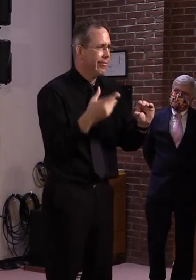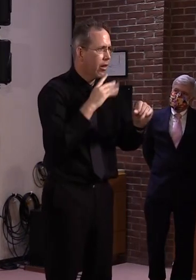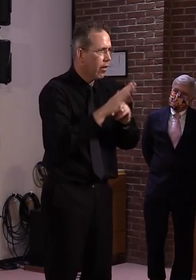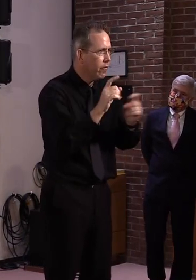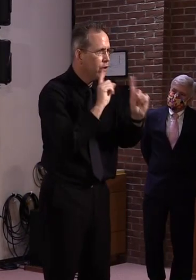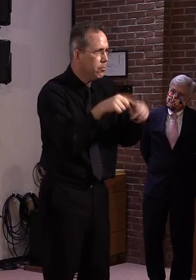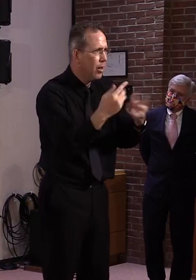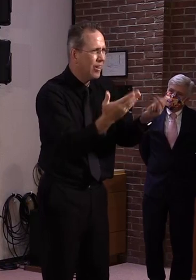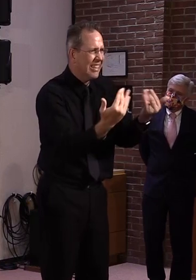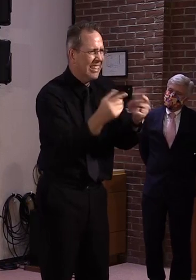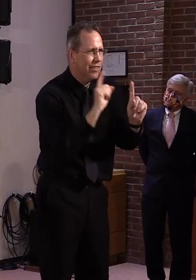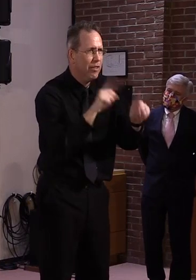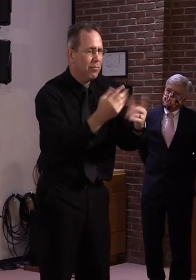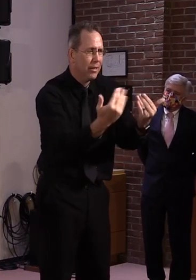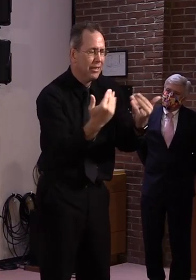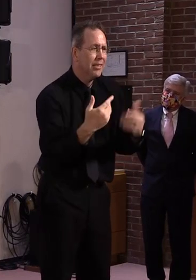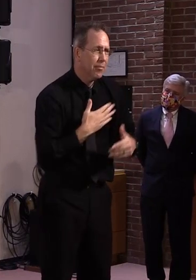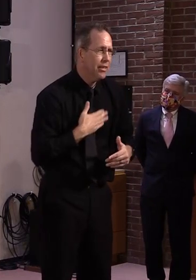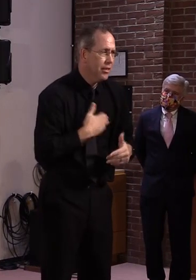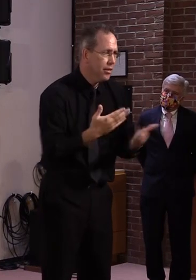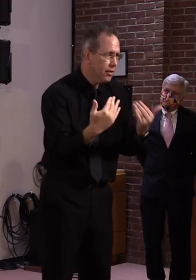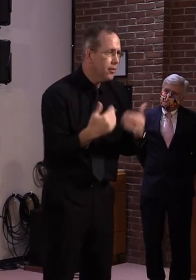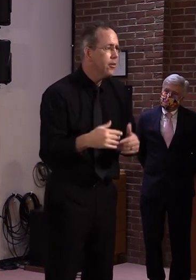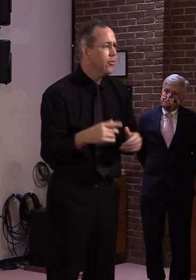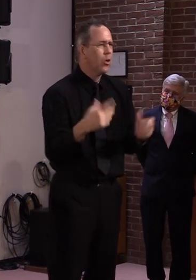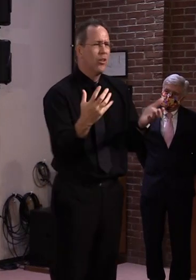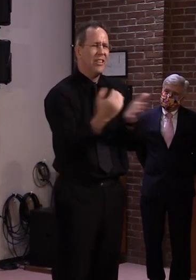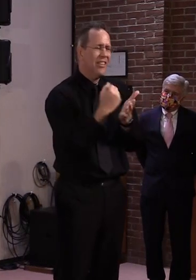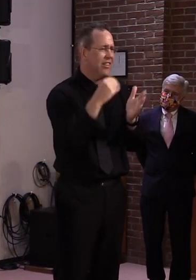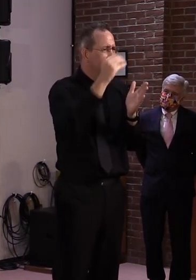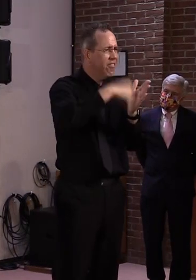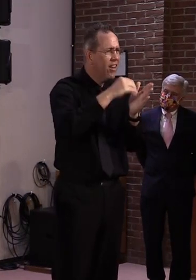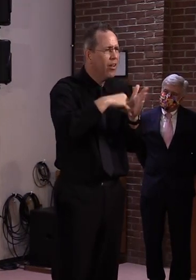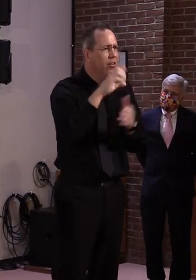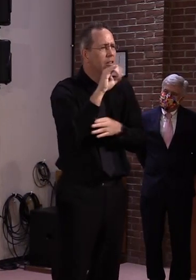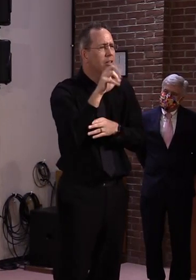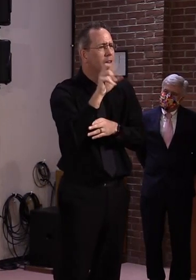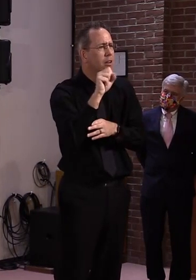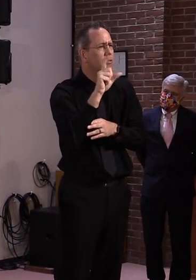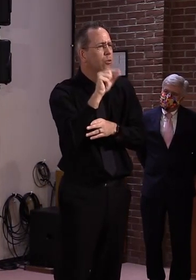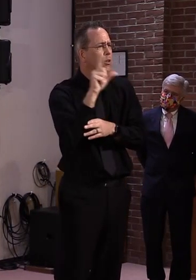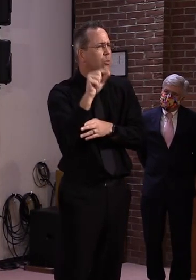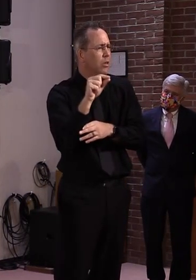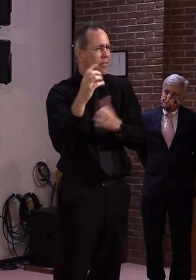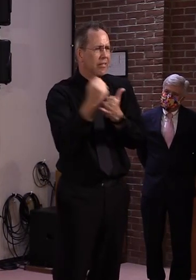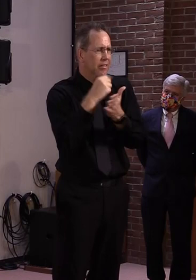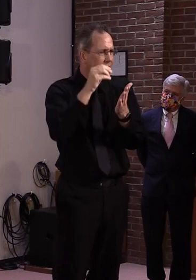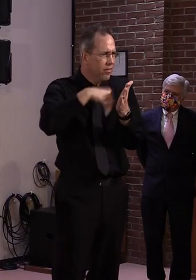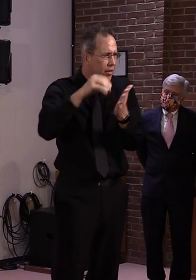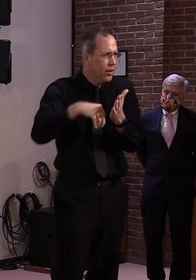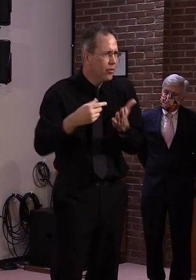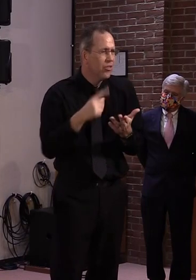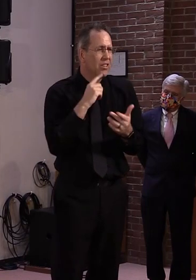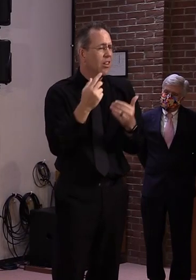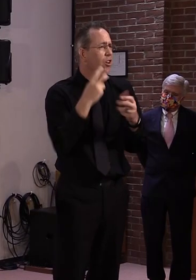please take the time to fill off the census. It's just, it's just an easy thing for you to do. It takes five minutes.